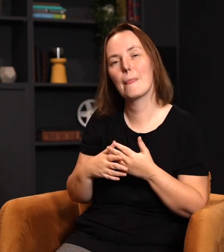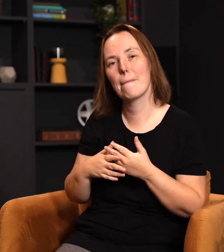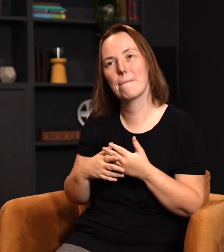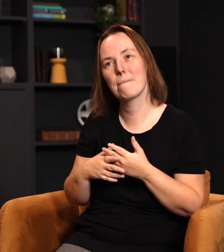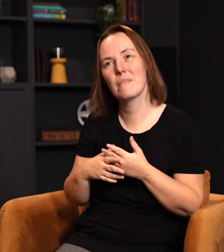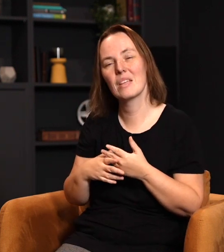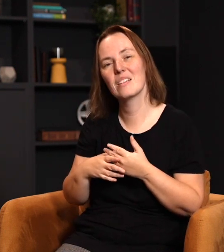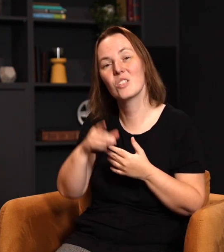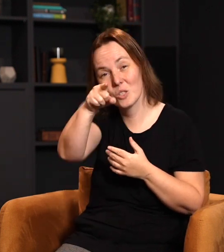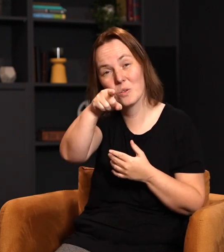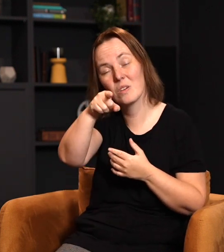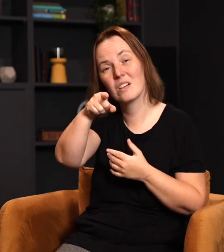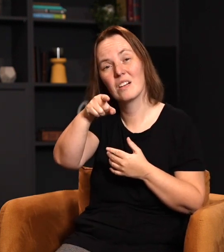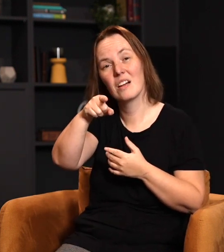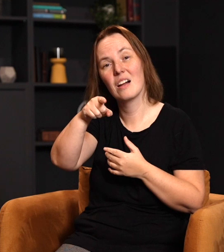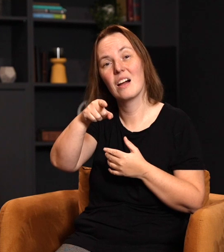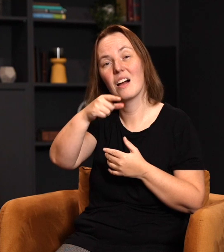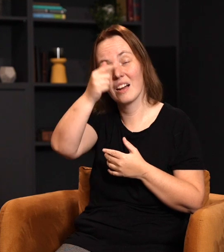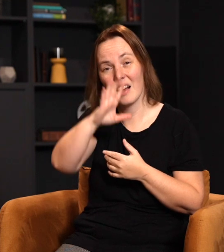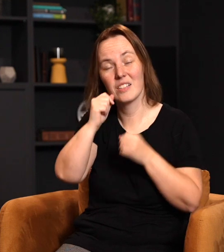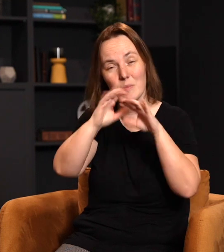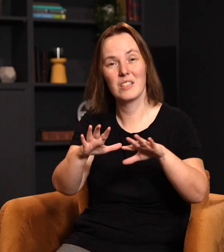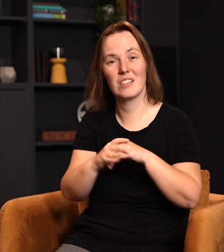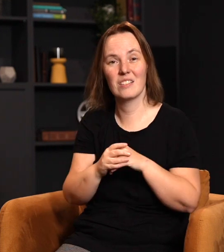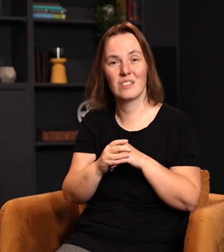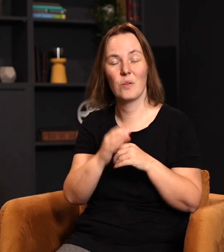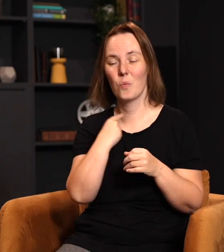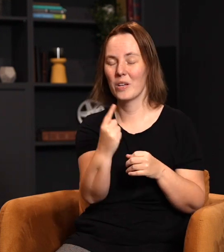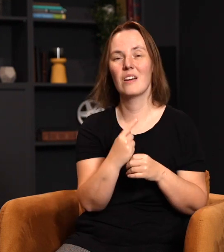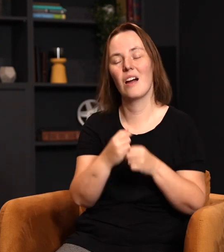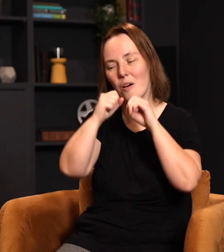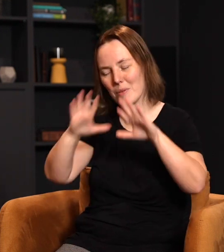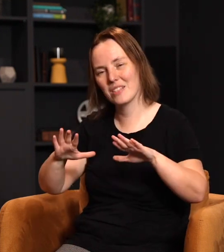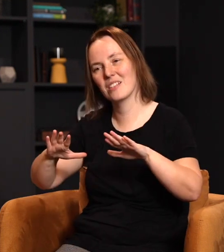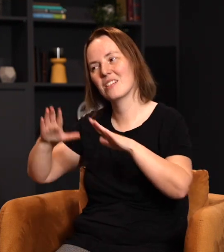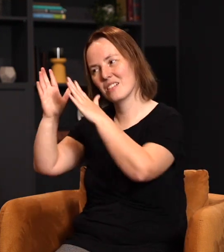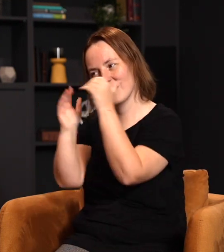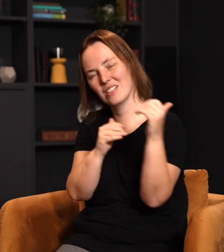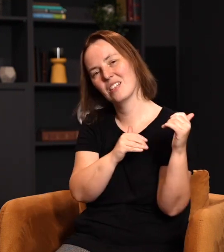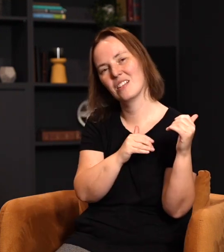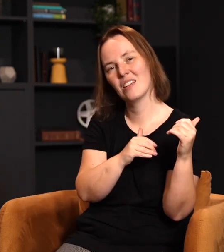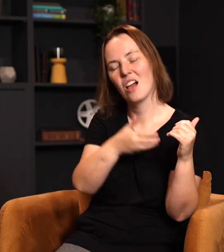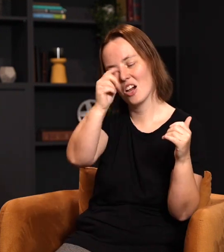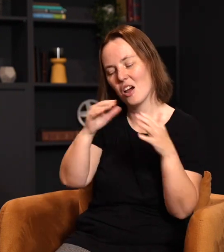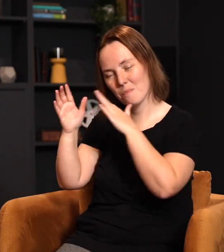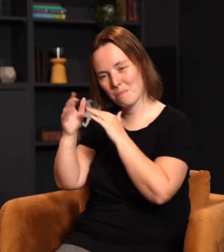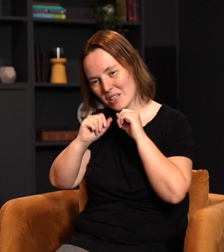to do, but just look them in the eyes. You are God's blessing. We are a blessing to this city. God blesses our